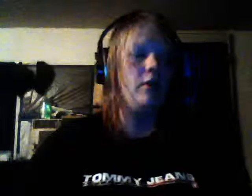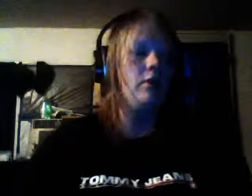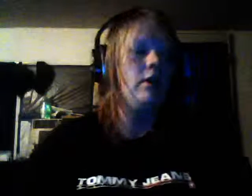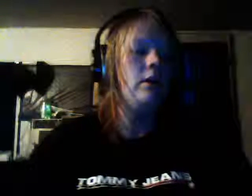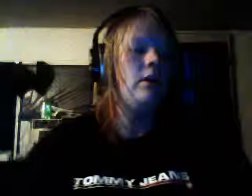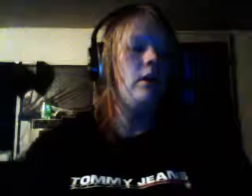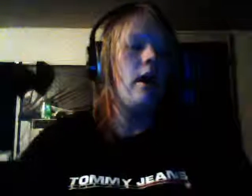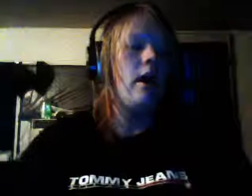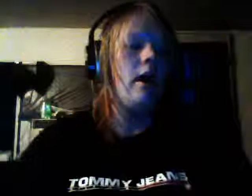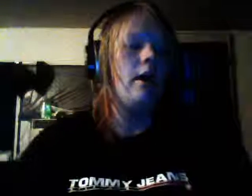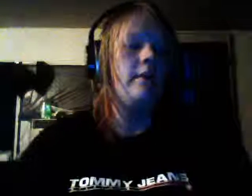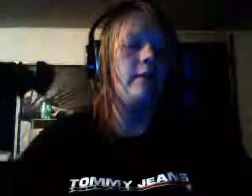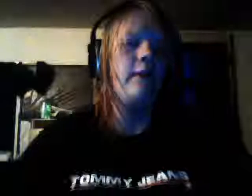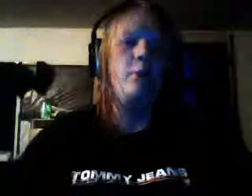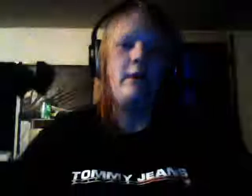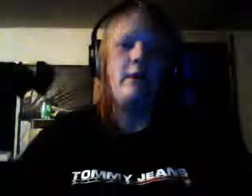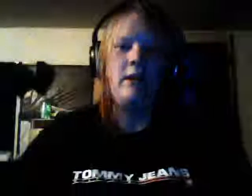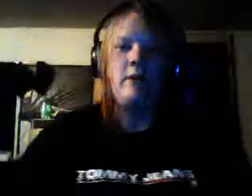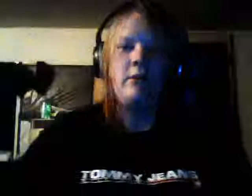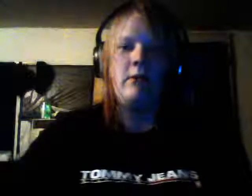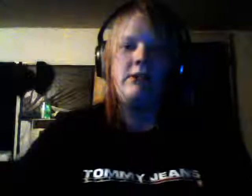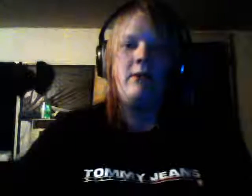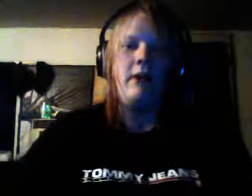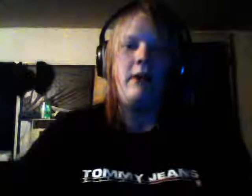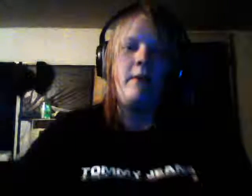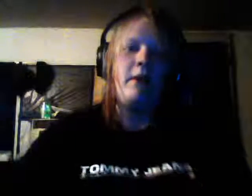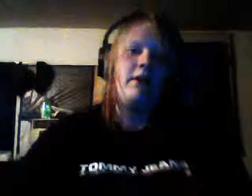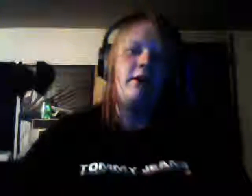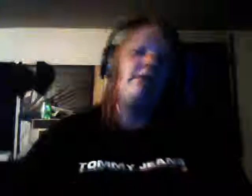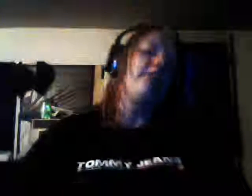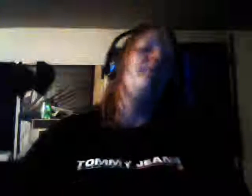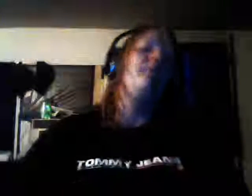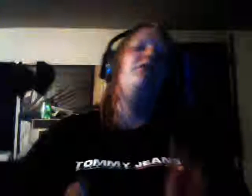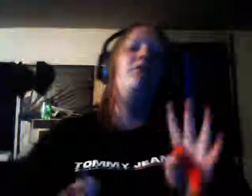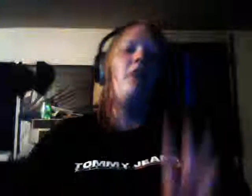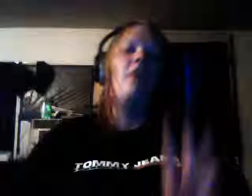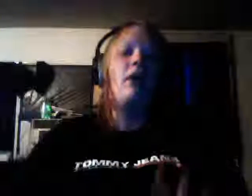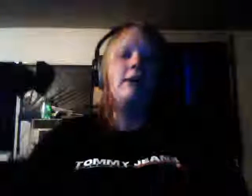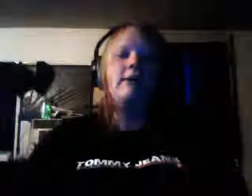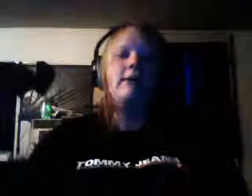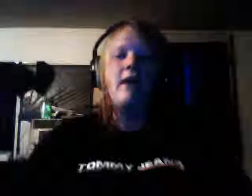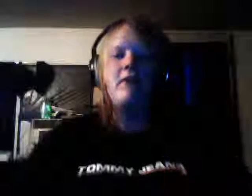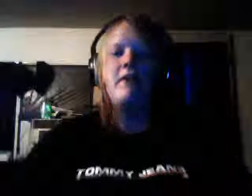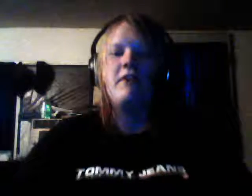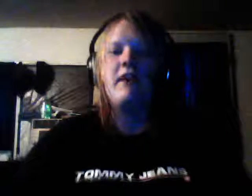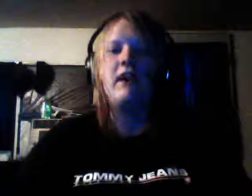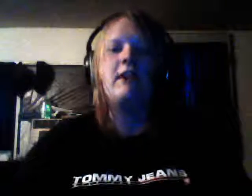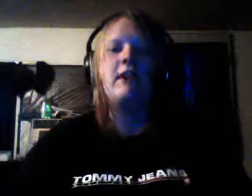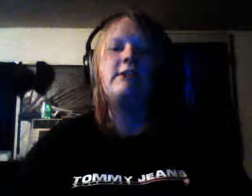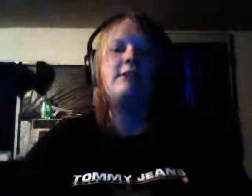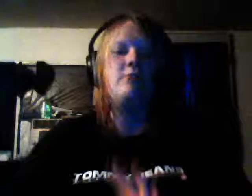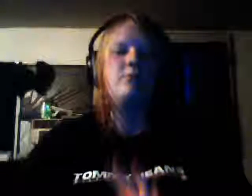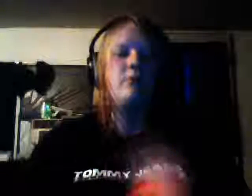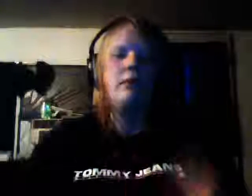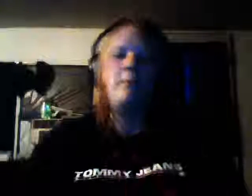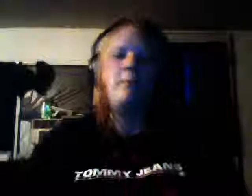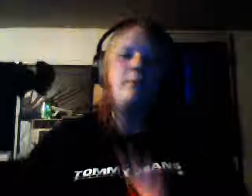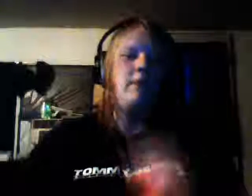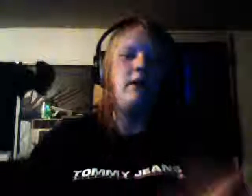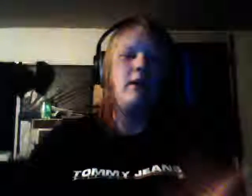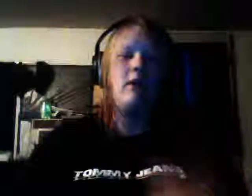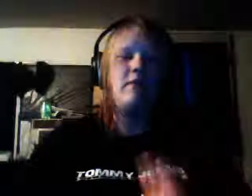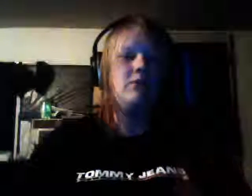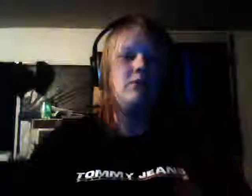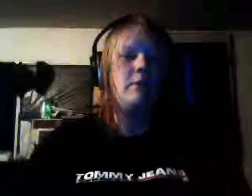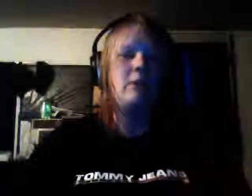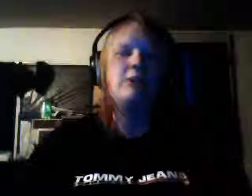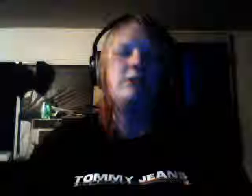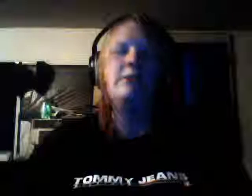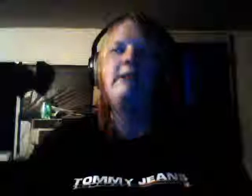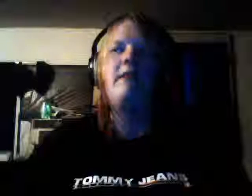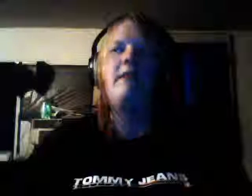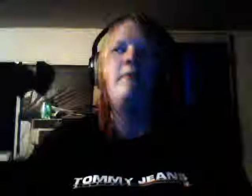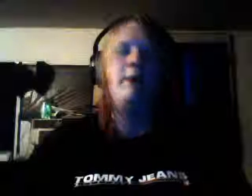a little bit about what's going on I'm not going to delve too far into everything because it's really like a lot of it's really personal stuff but